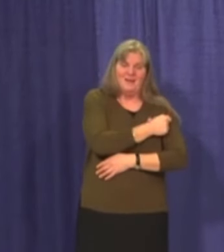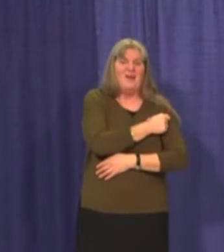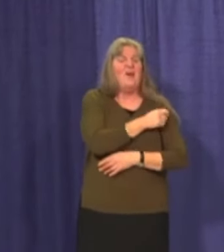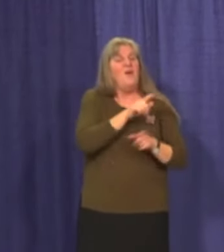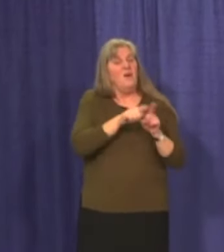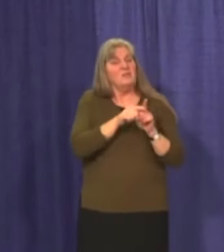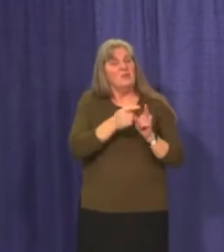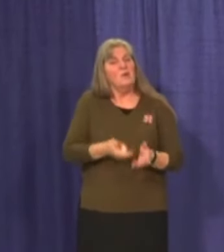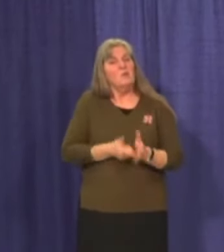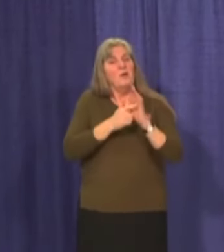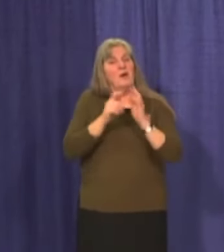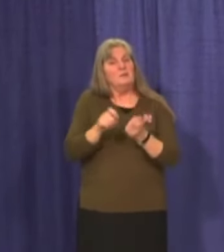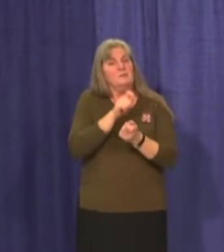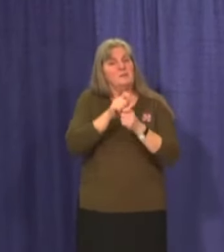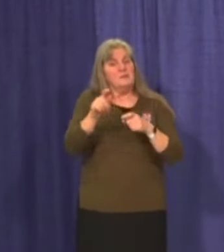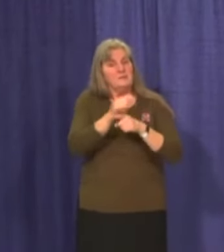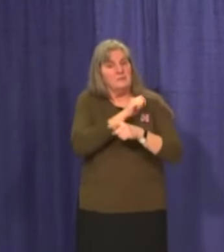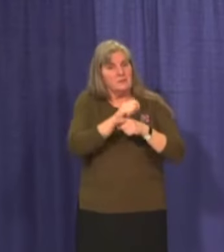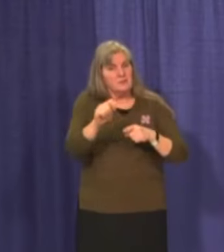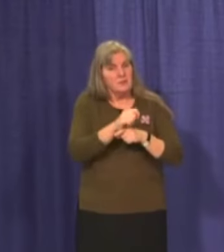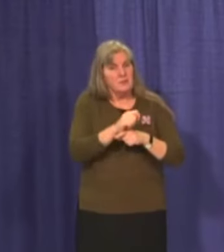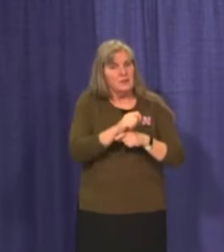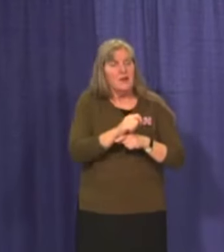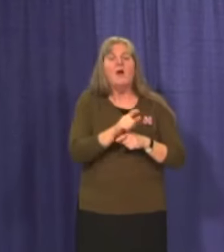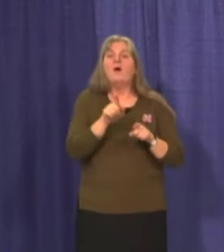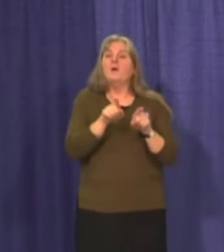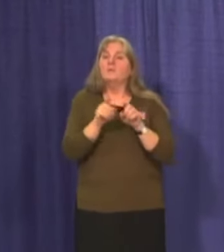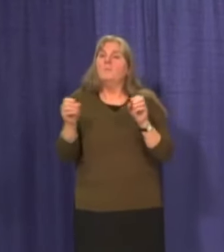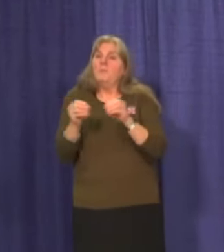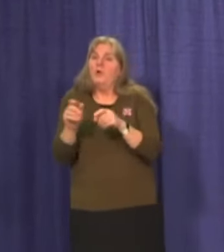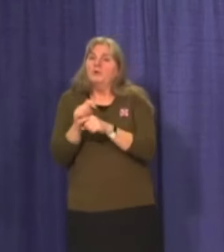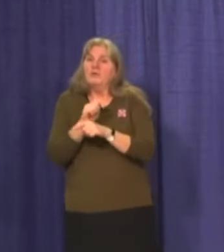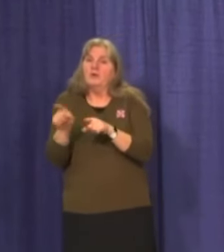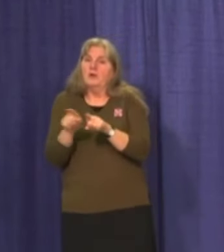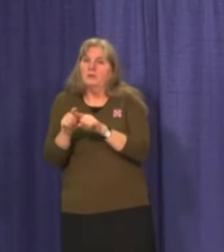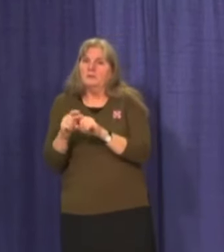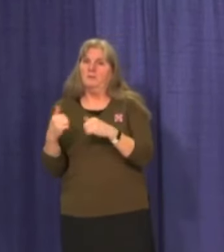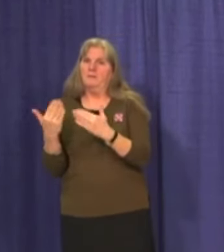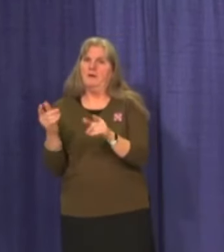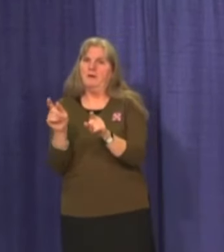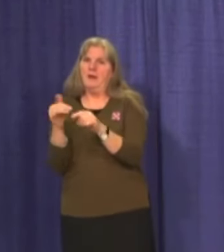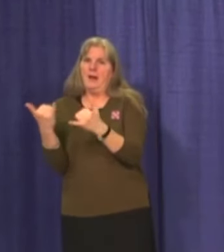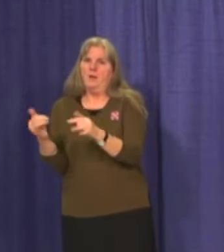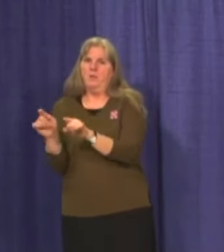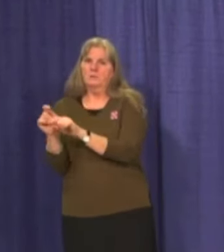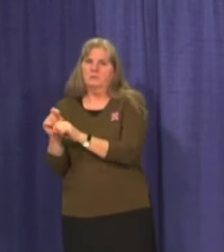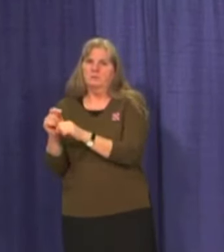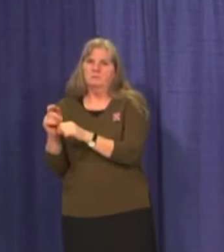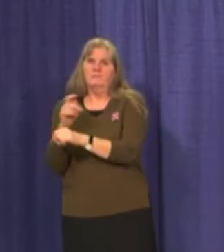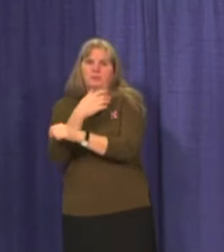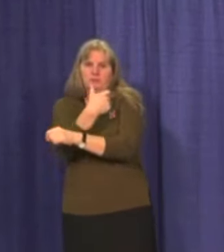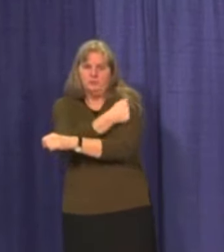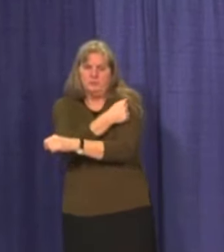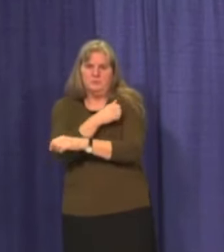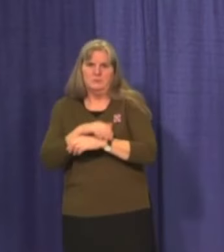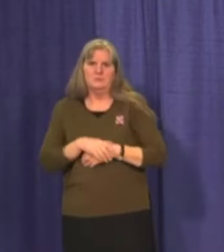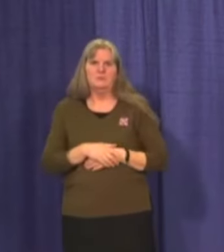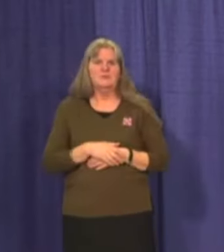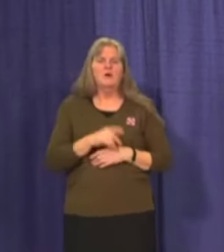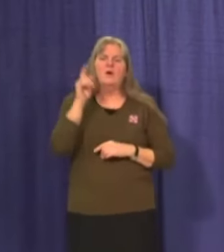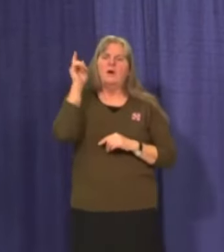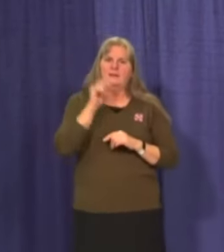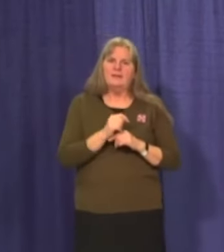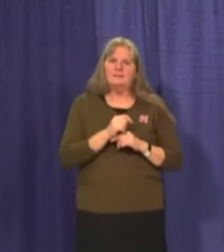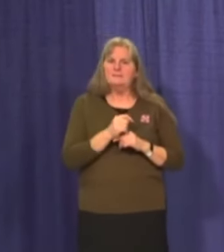of more vaccinators is still going on. These multiple activities mean less hands on deck at the Whitehorse Clinic